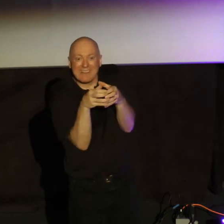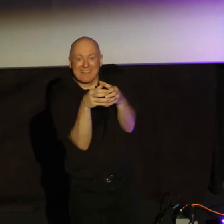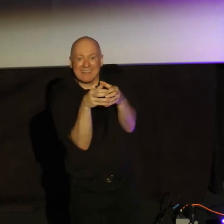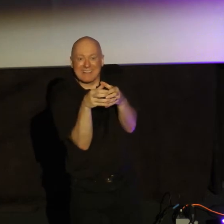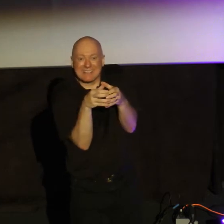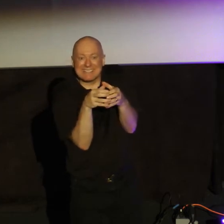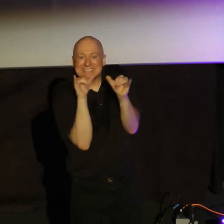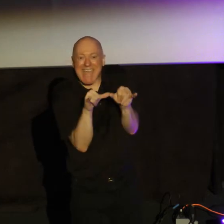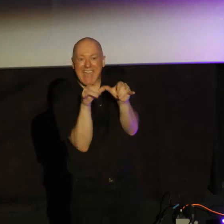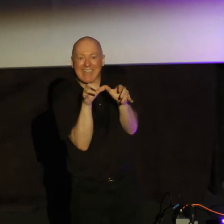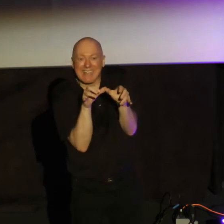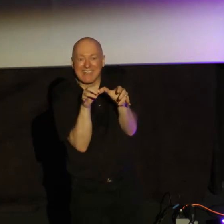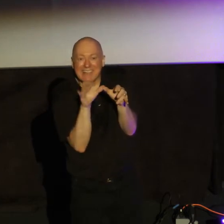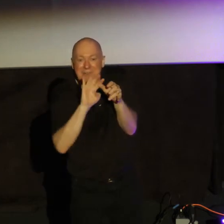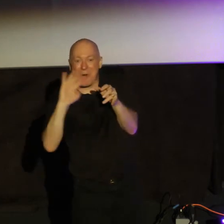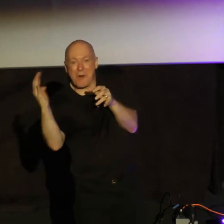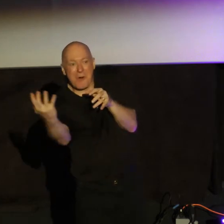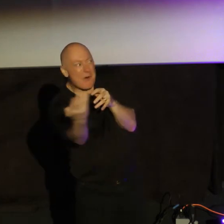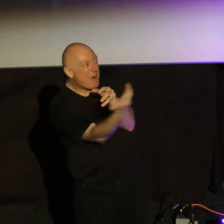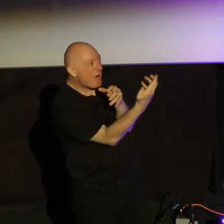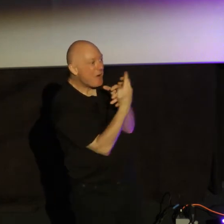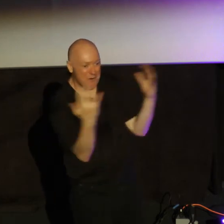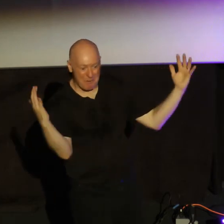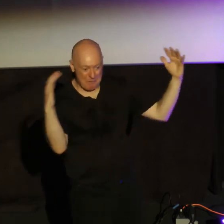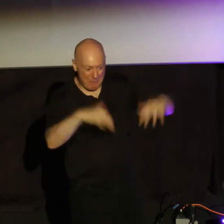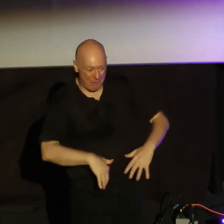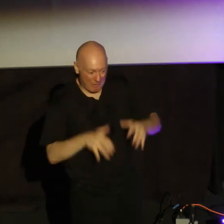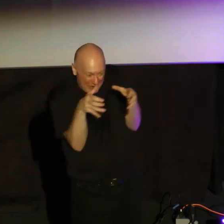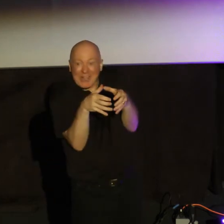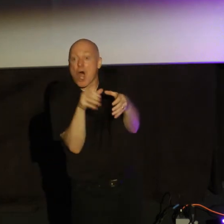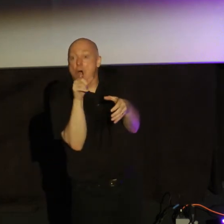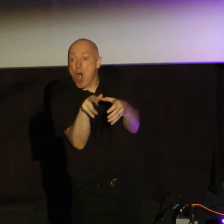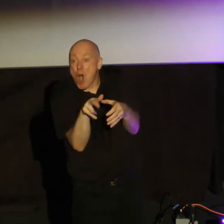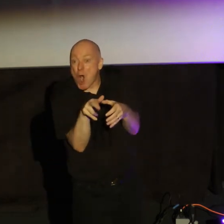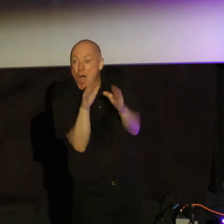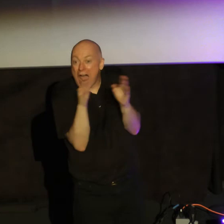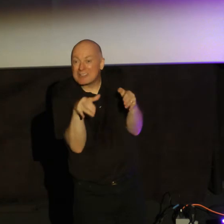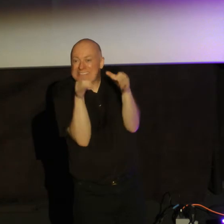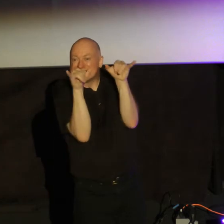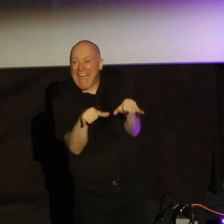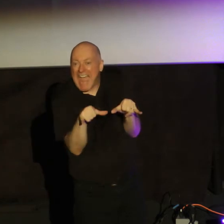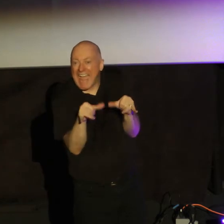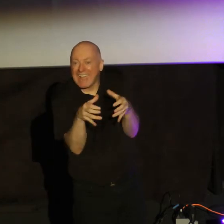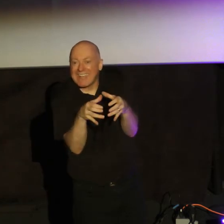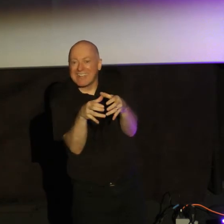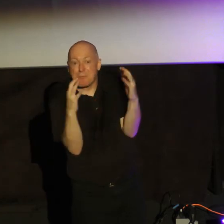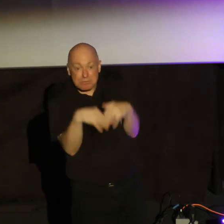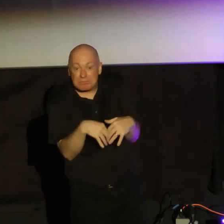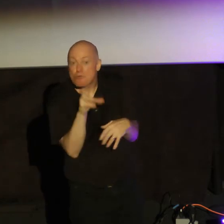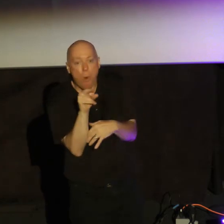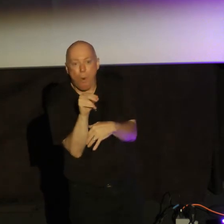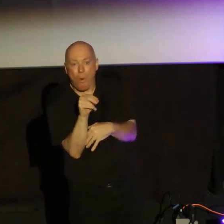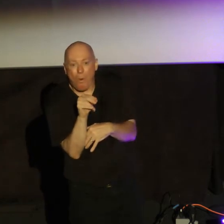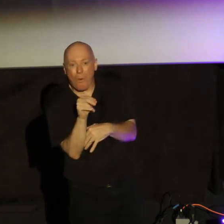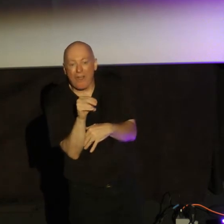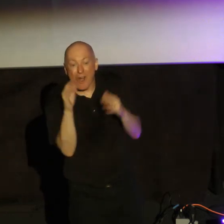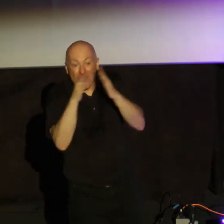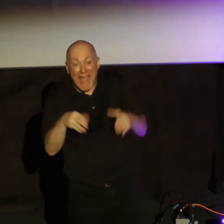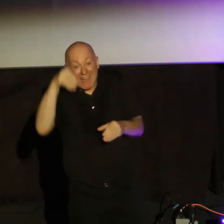came down? Obviously, the army came in. Her house is in the city wall. Can you imagine when the